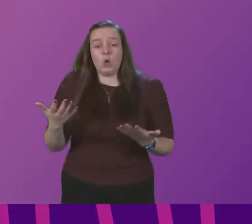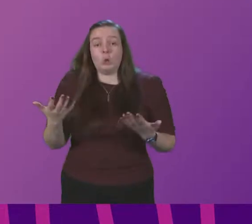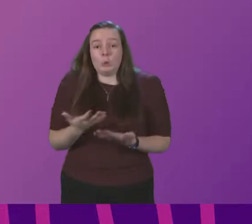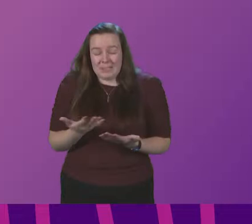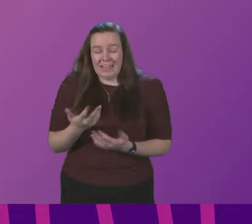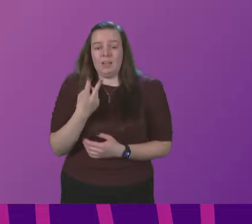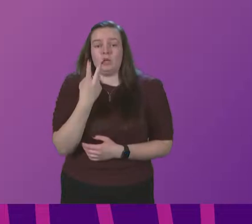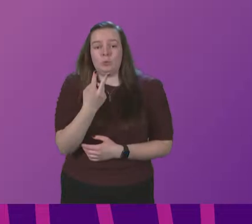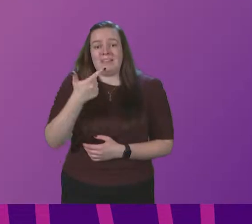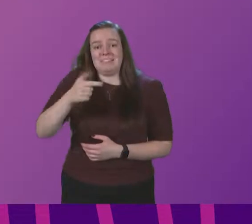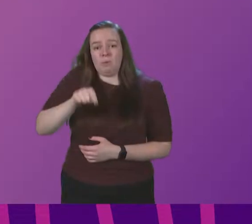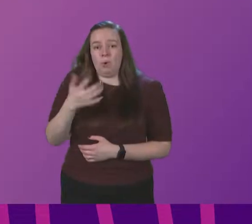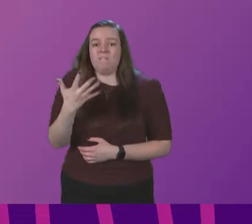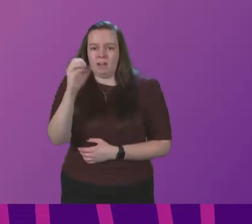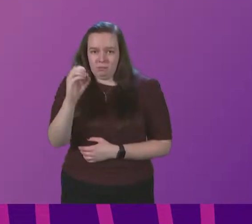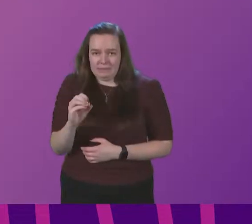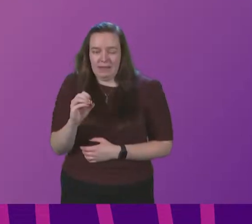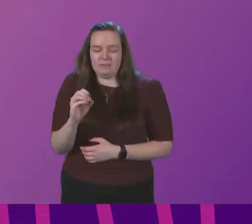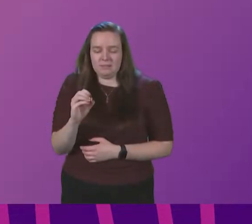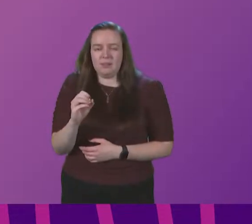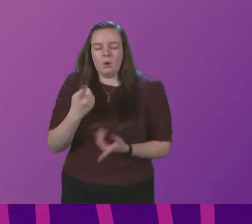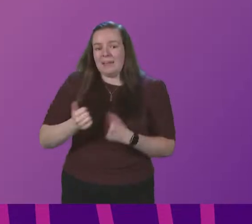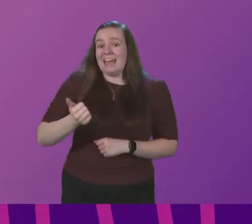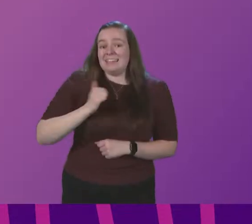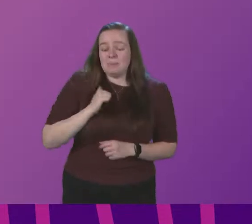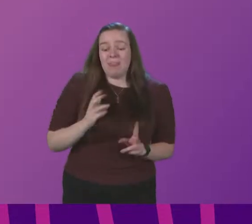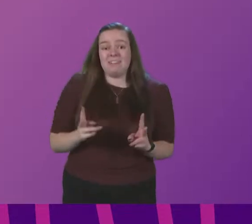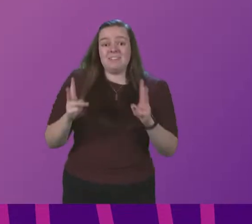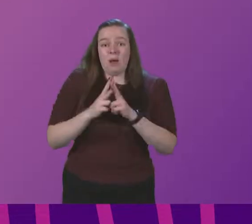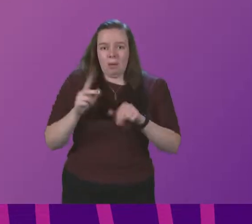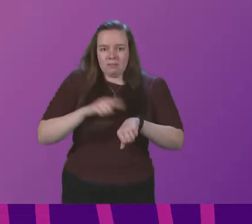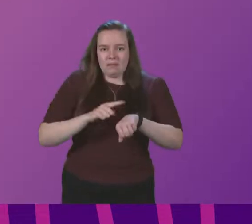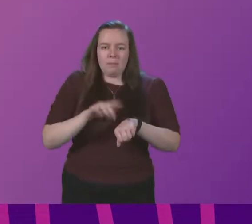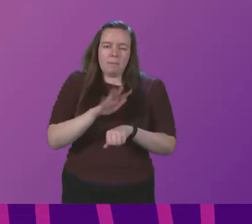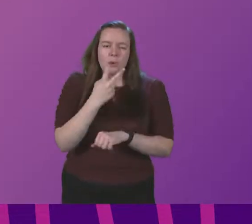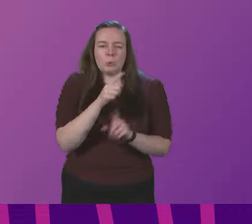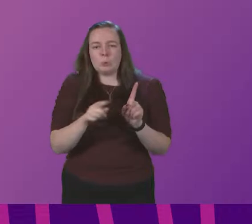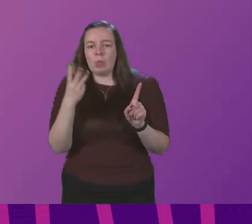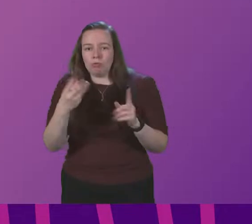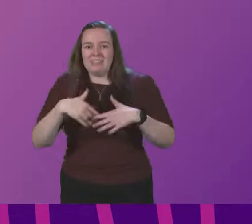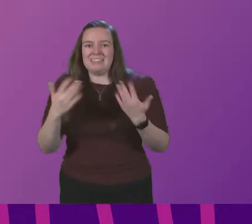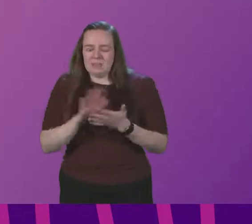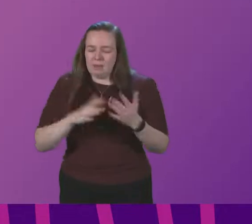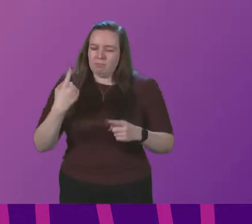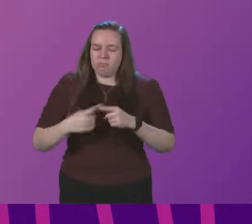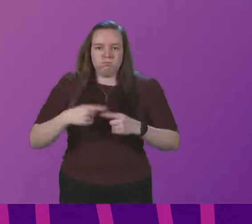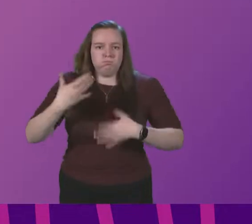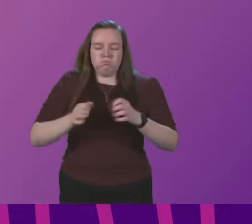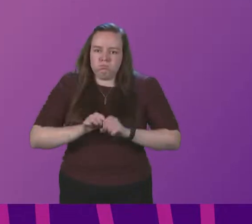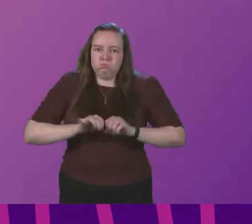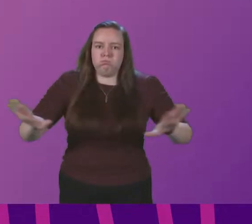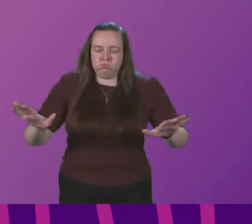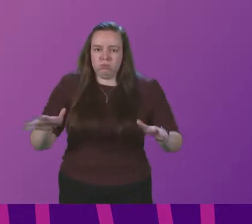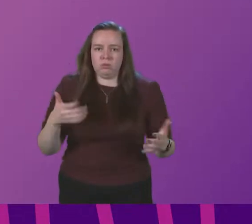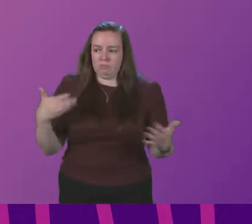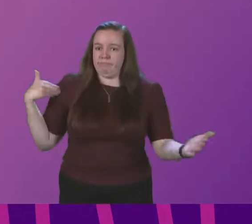27.5 per cent. We estimate that the doubling time is two to three days, more rapid than anything experienced in the